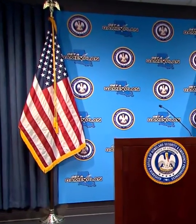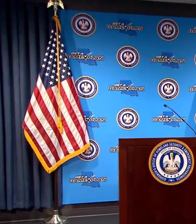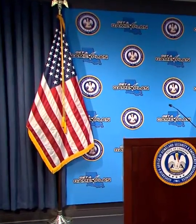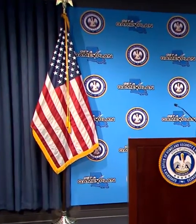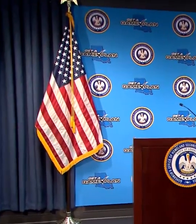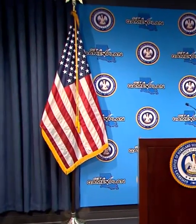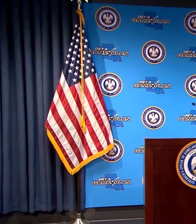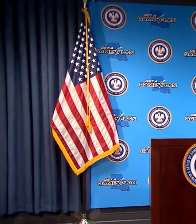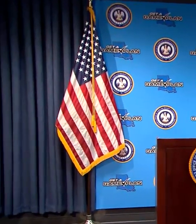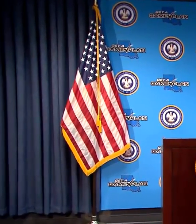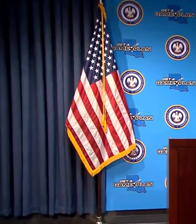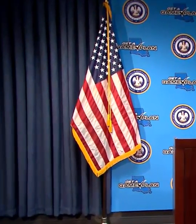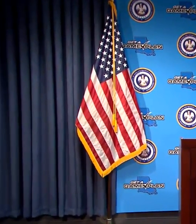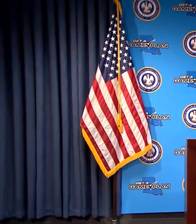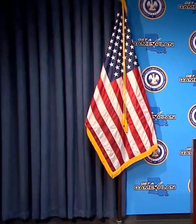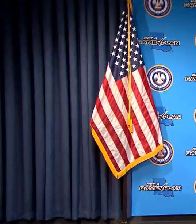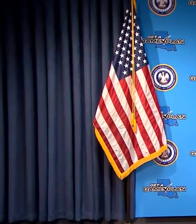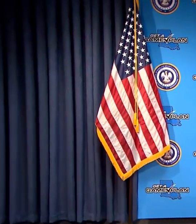We've got another question.